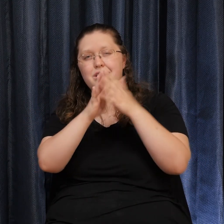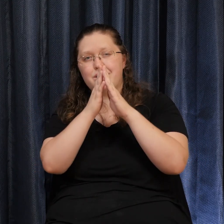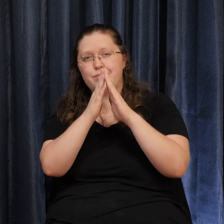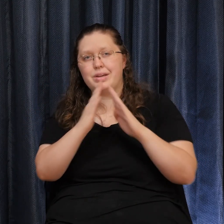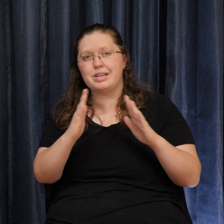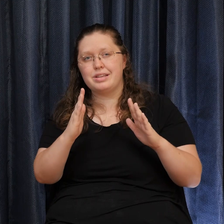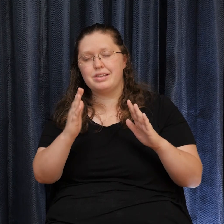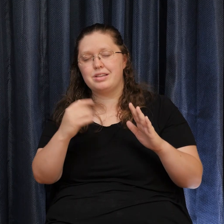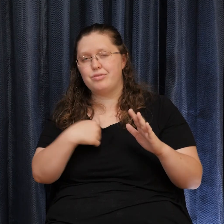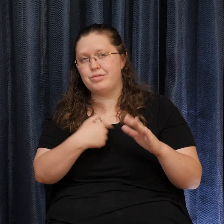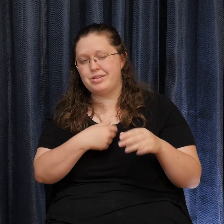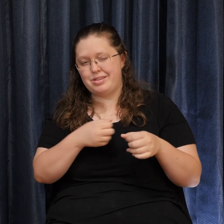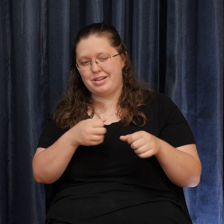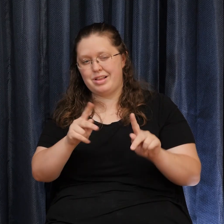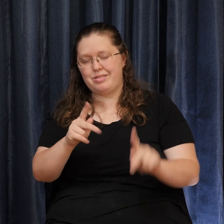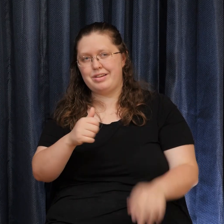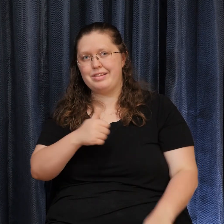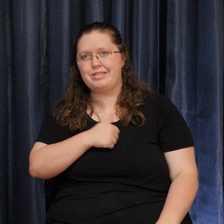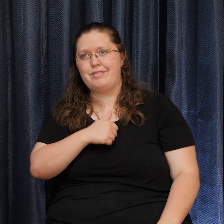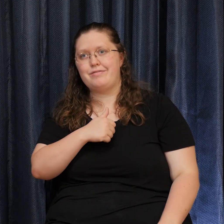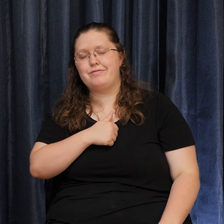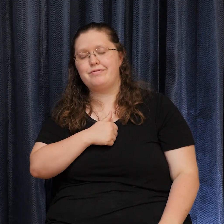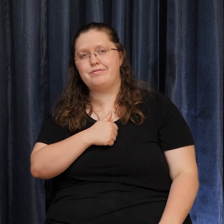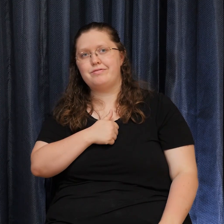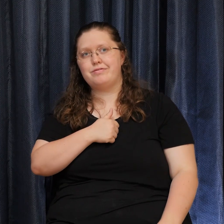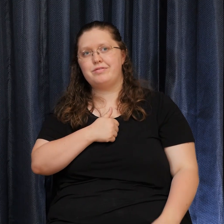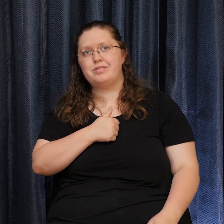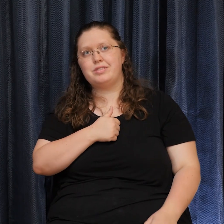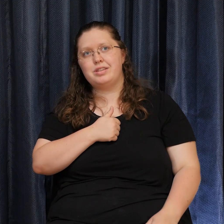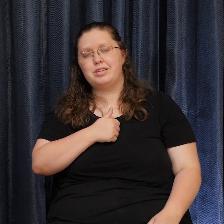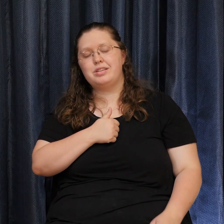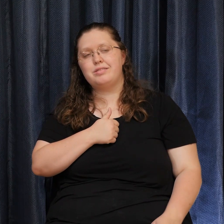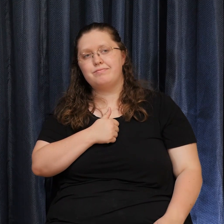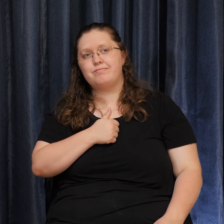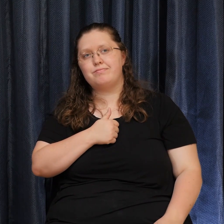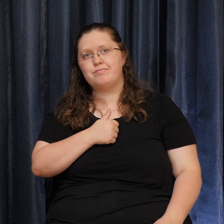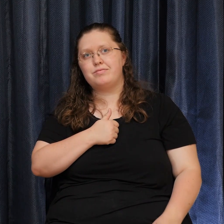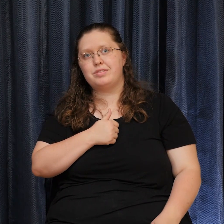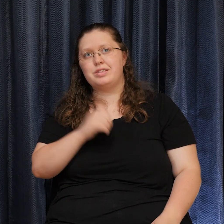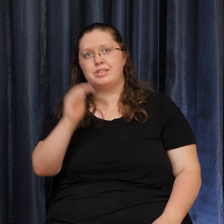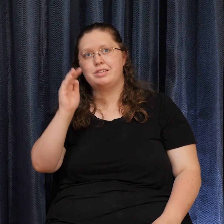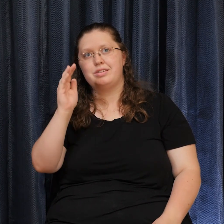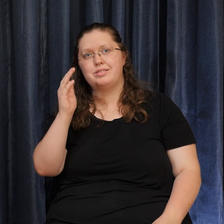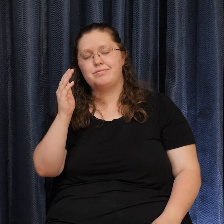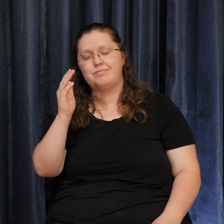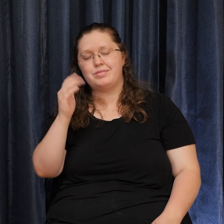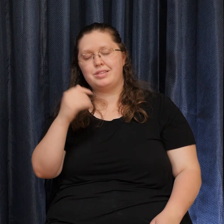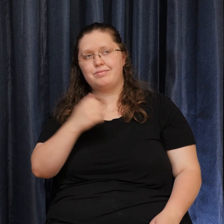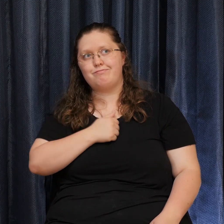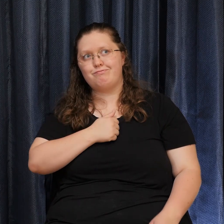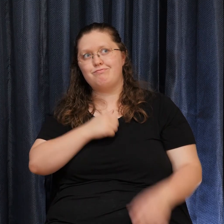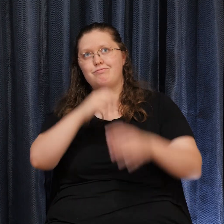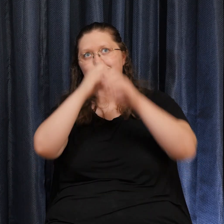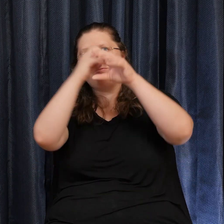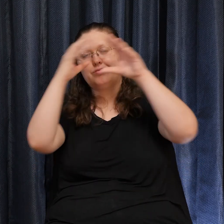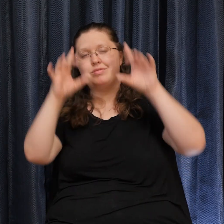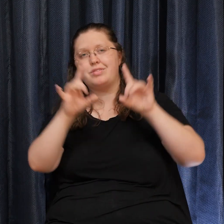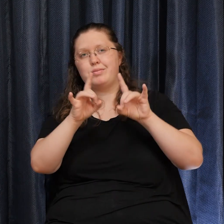rise above These conditions And appearances And so I would Encourage you